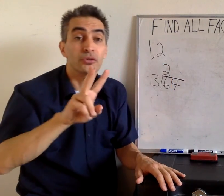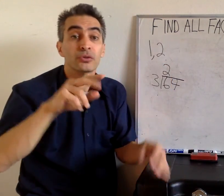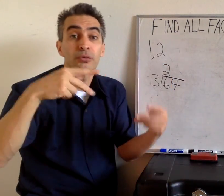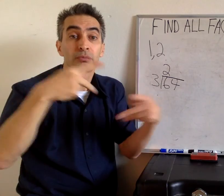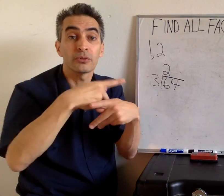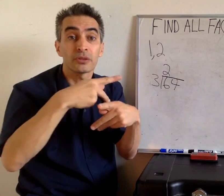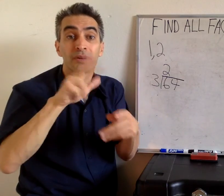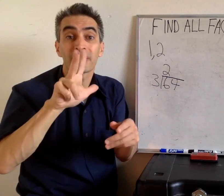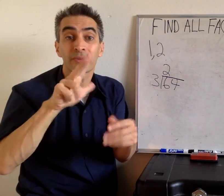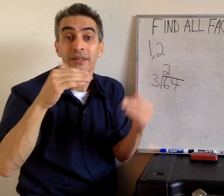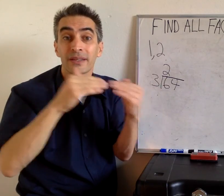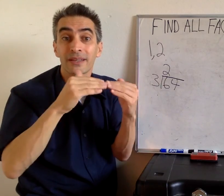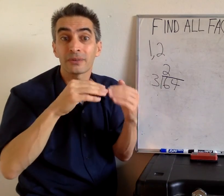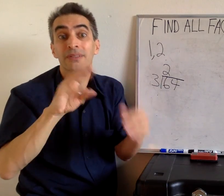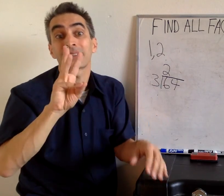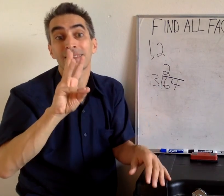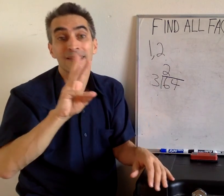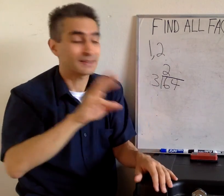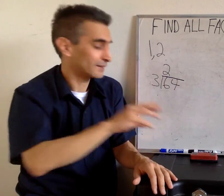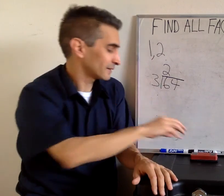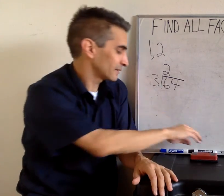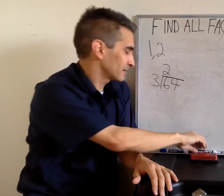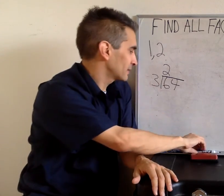2 times 3 equals 6.